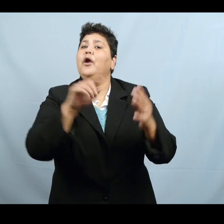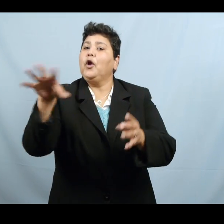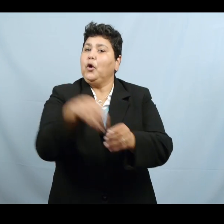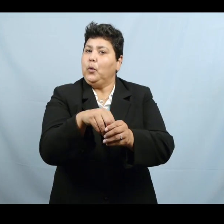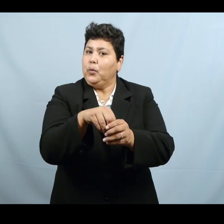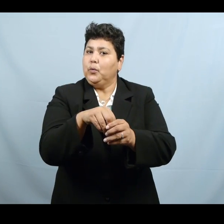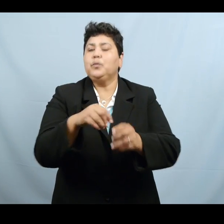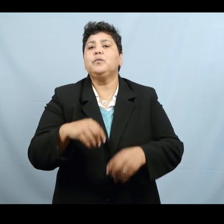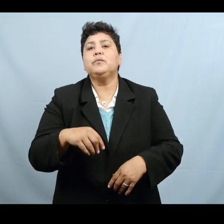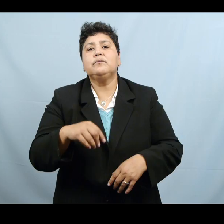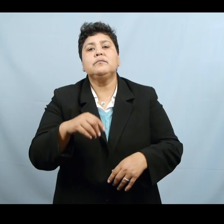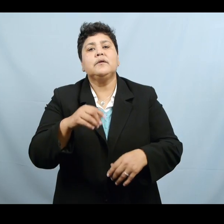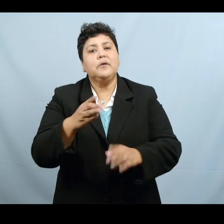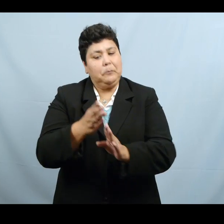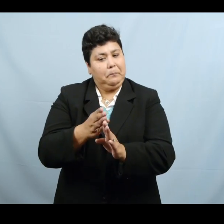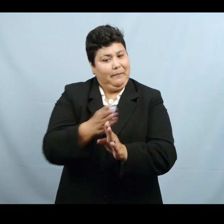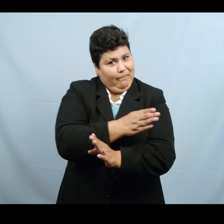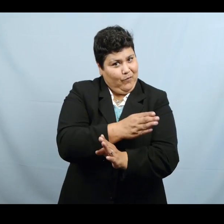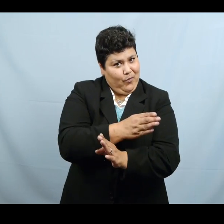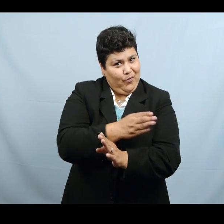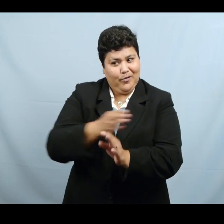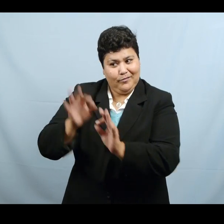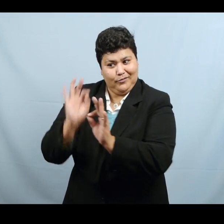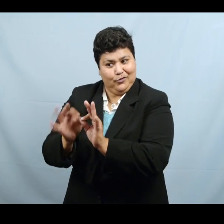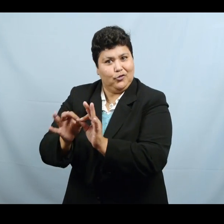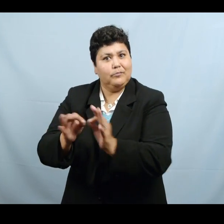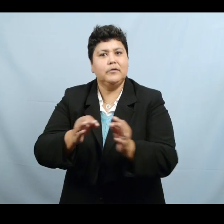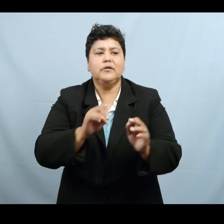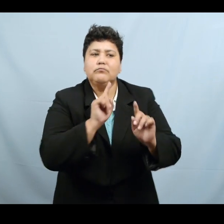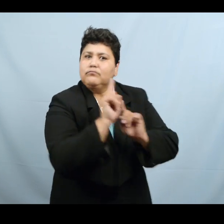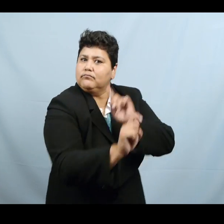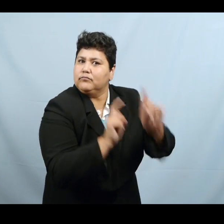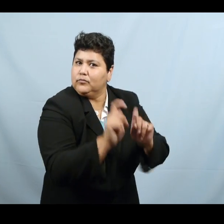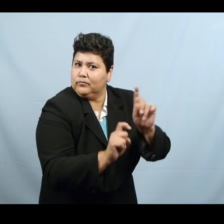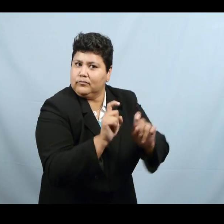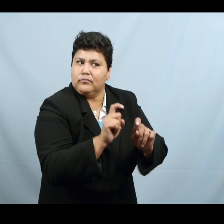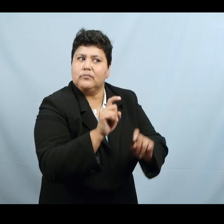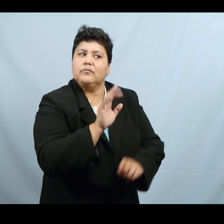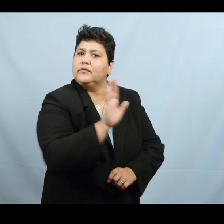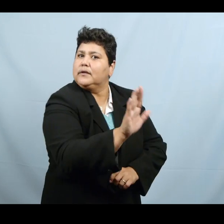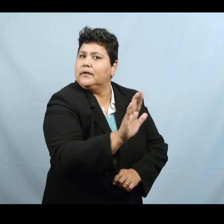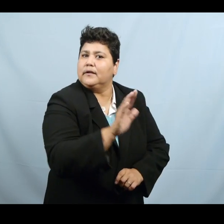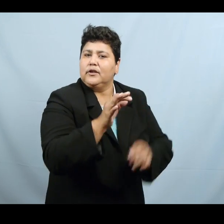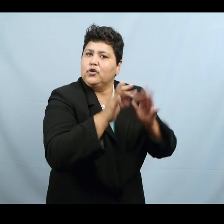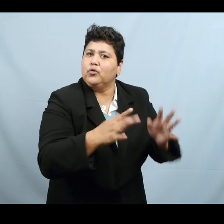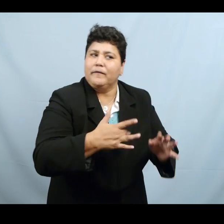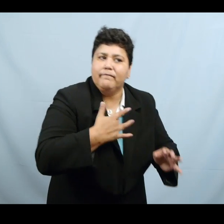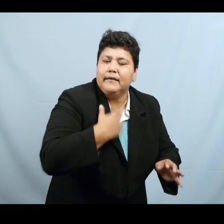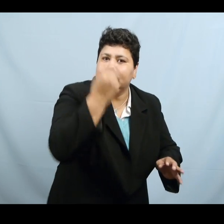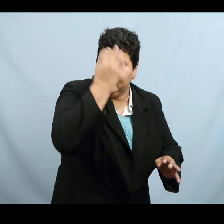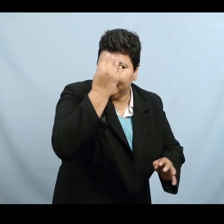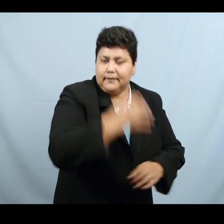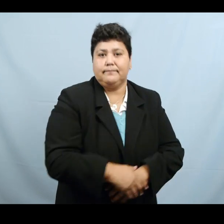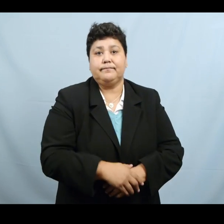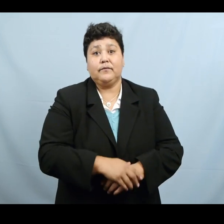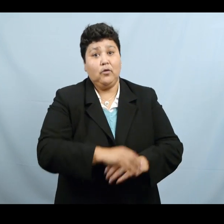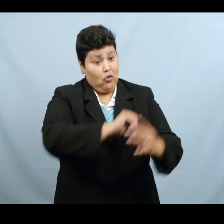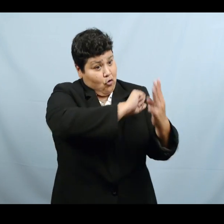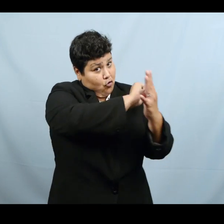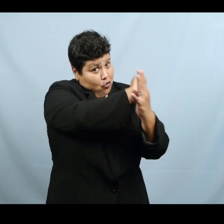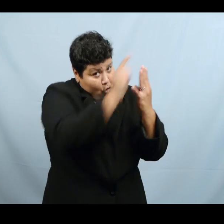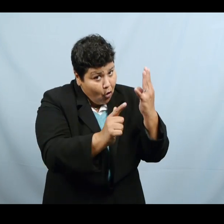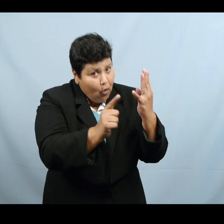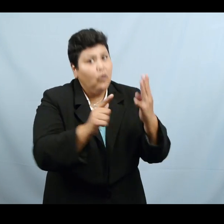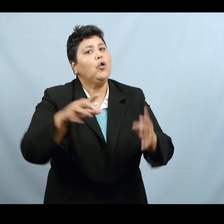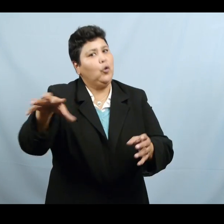the interpreter for some of the scenarios, and a post-interview with the interpreters for all of the scenarios, in which they